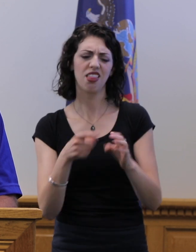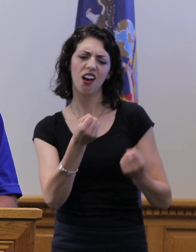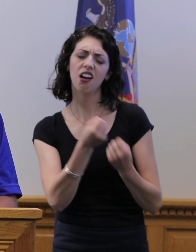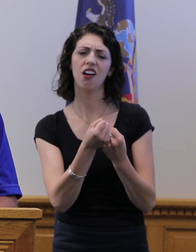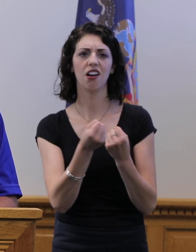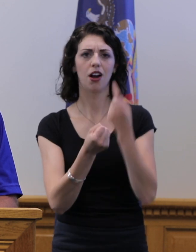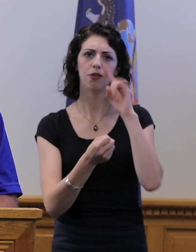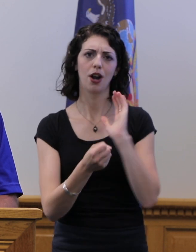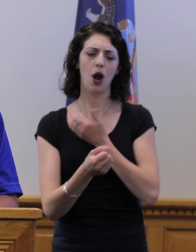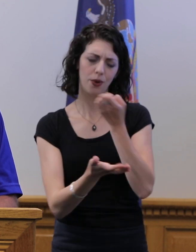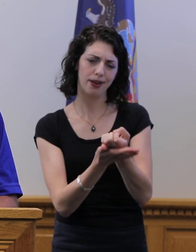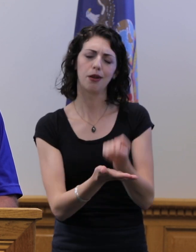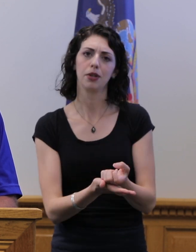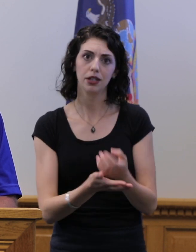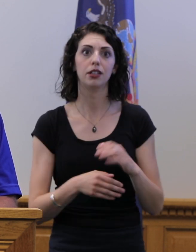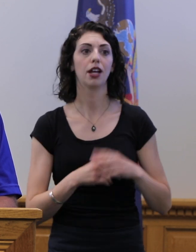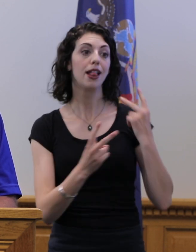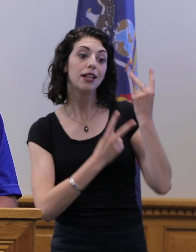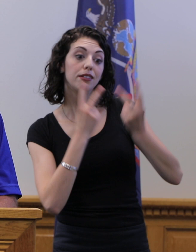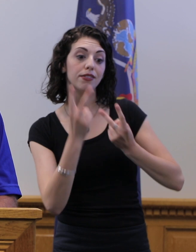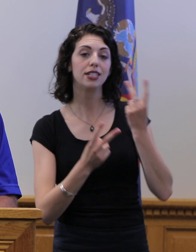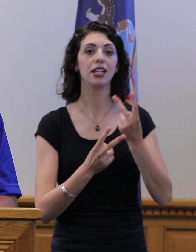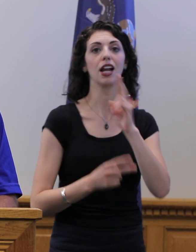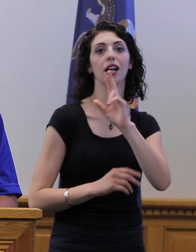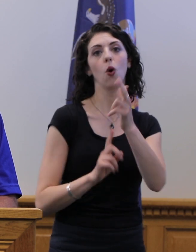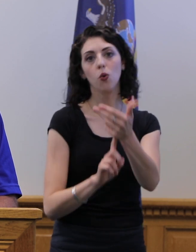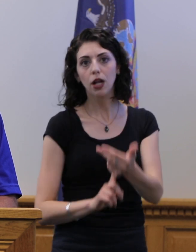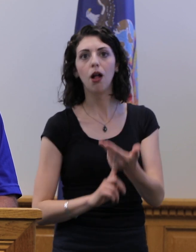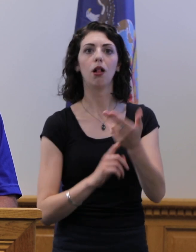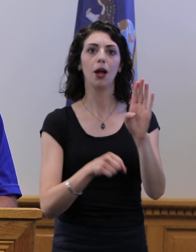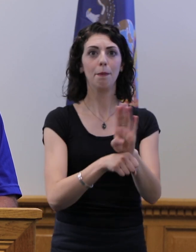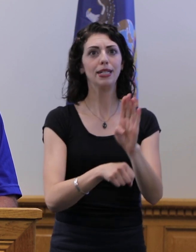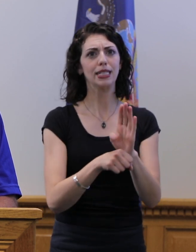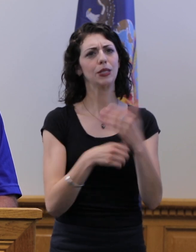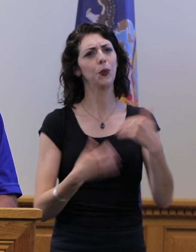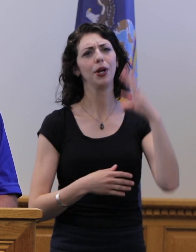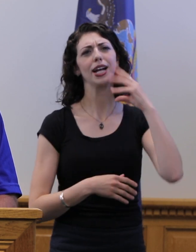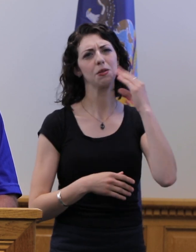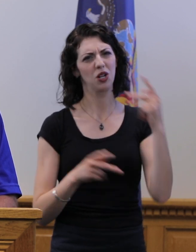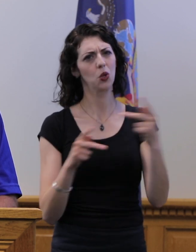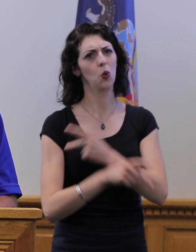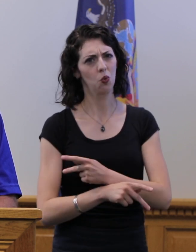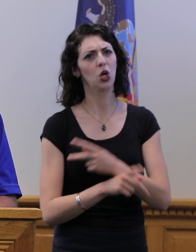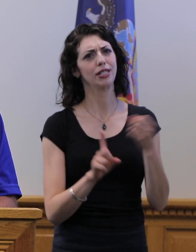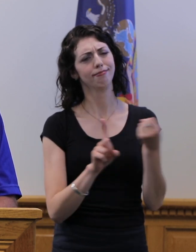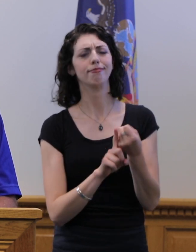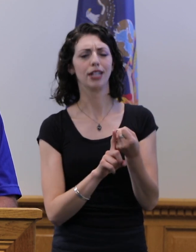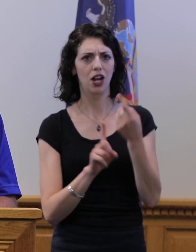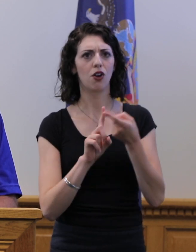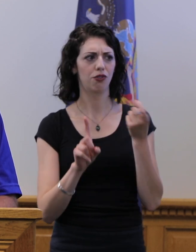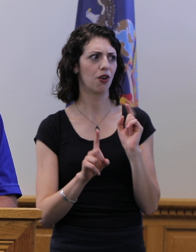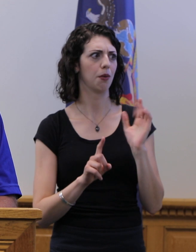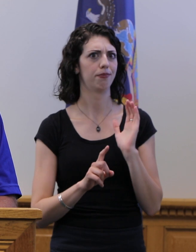of our economy. The tourism and hospitality businesses have taken the biggest hit of all of our industries during this